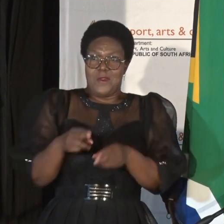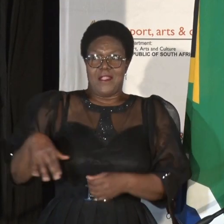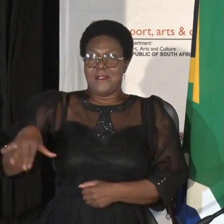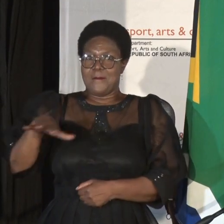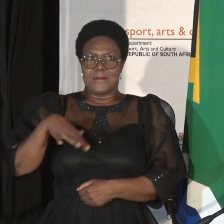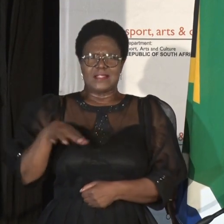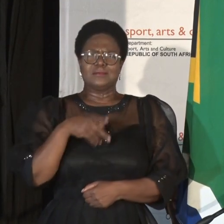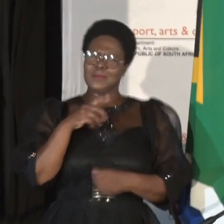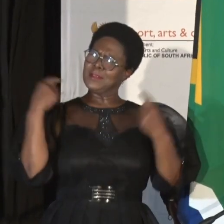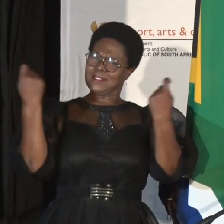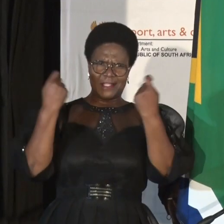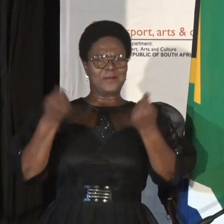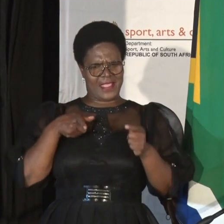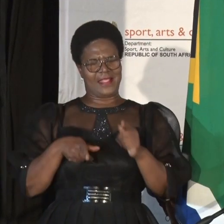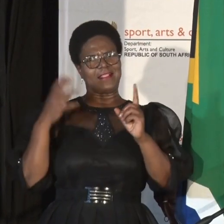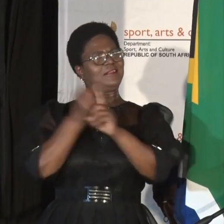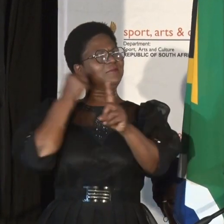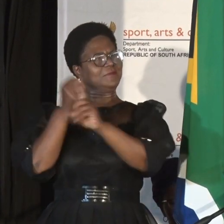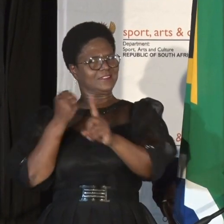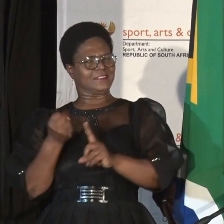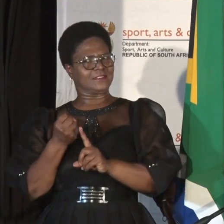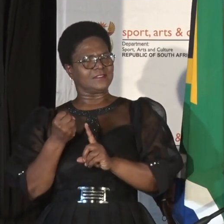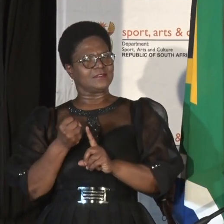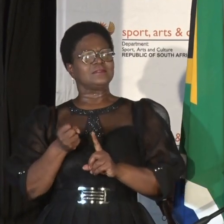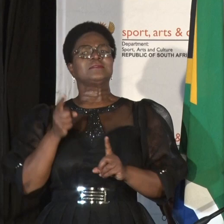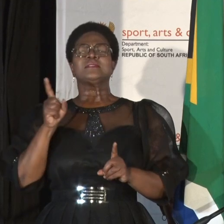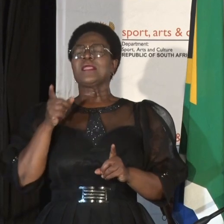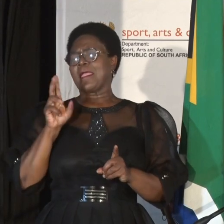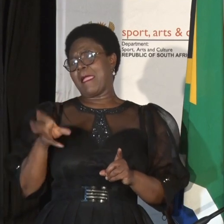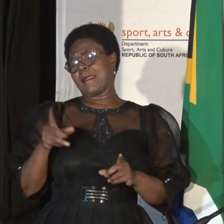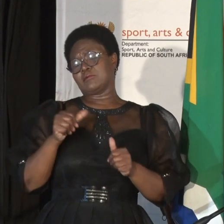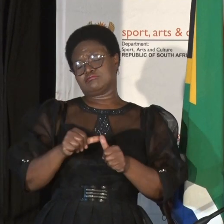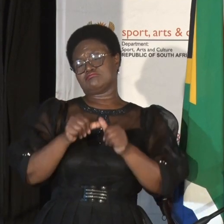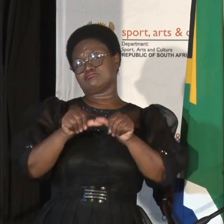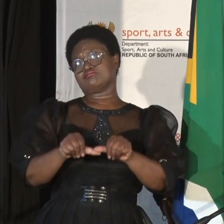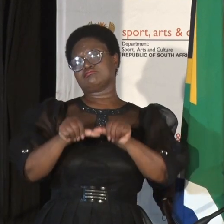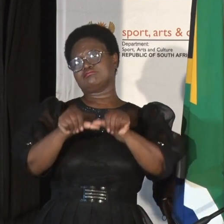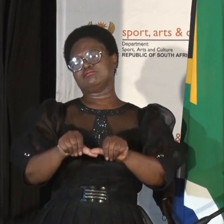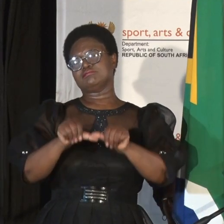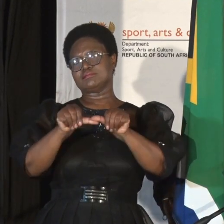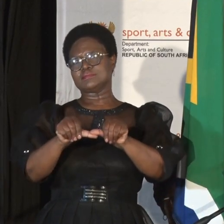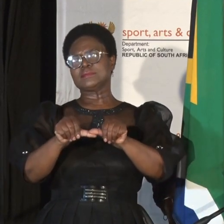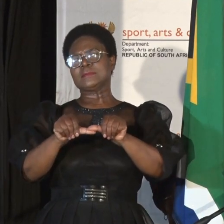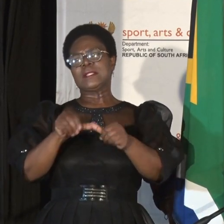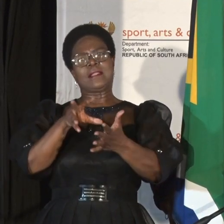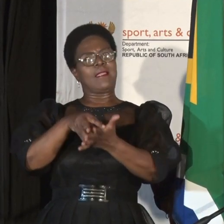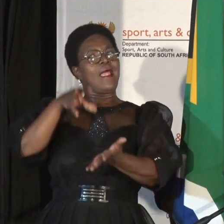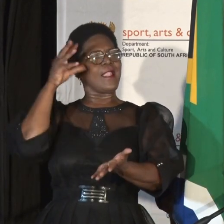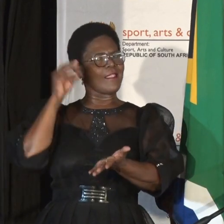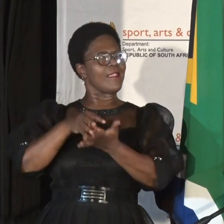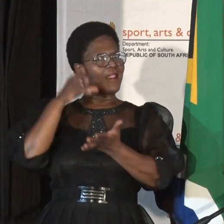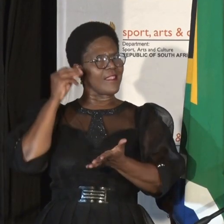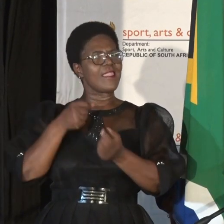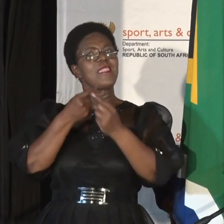celebrate this achievement but continue to define and draw from the lessons of those who came before us